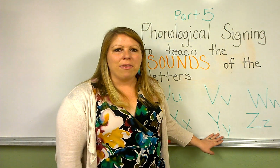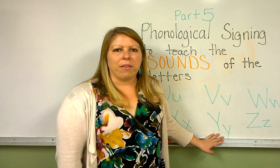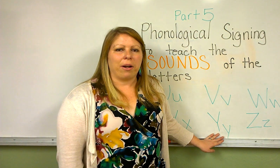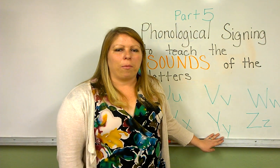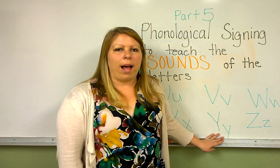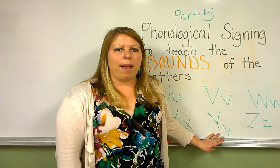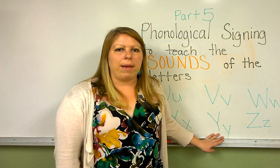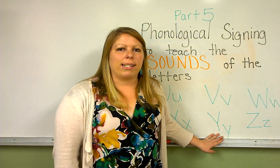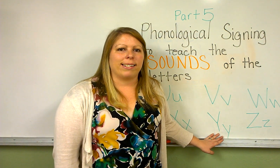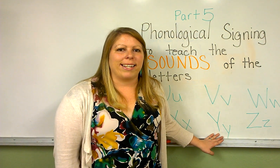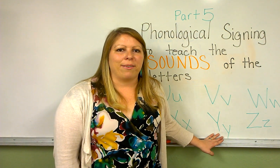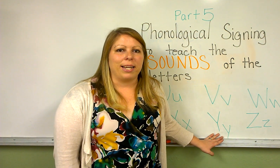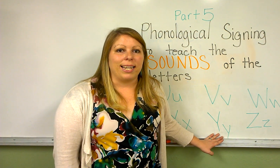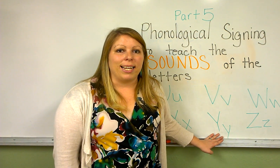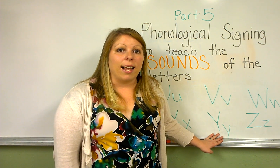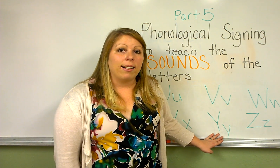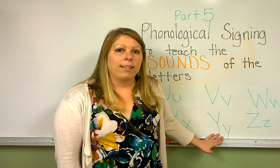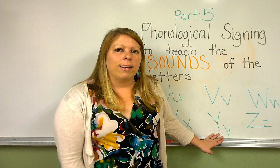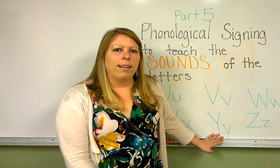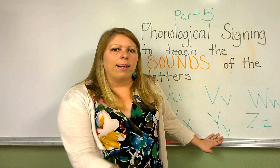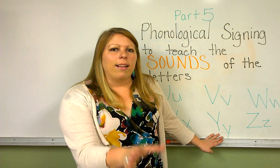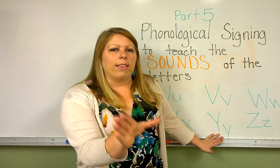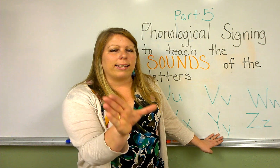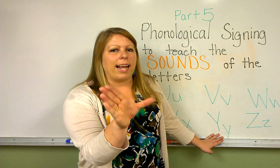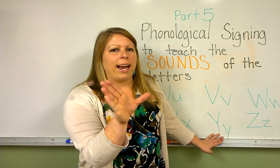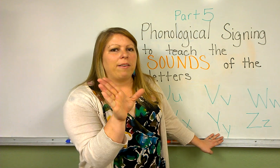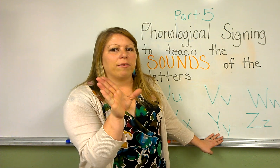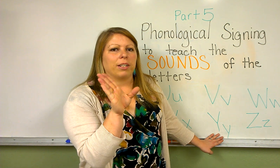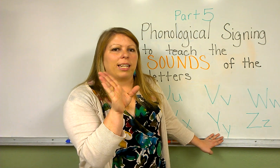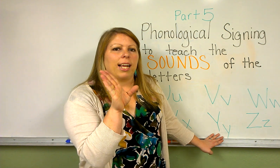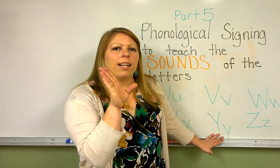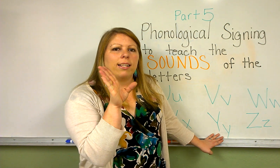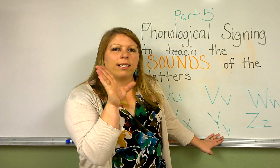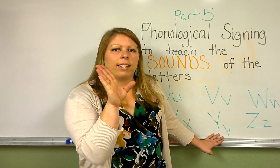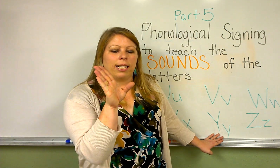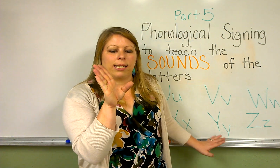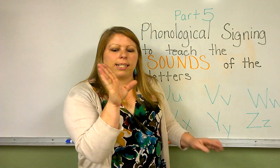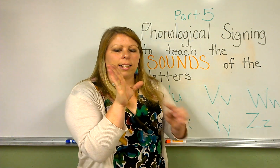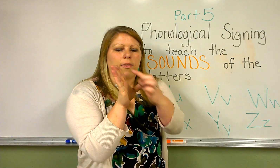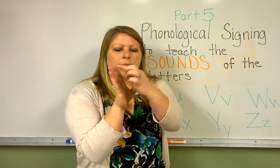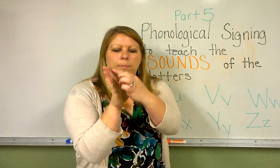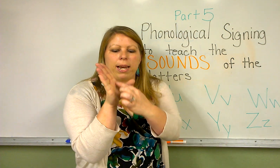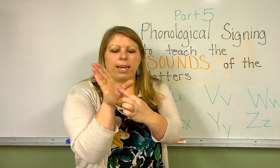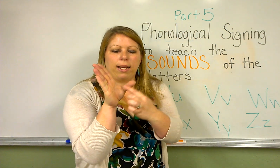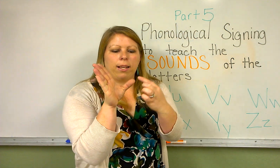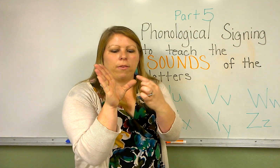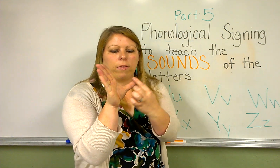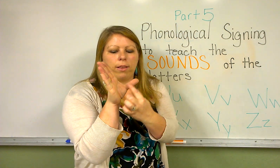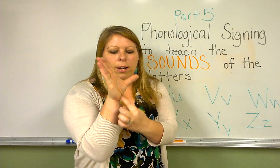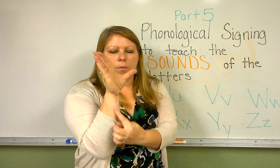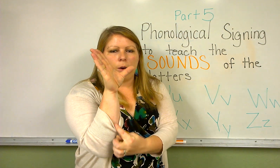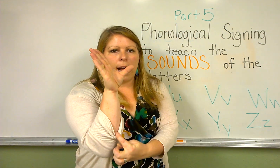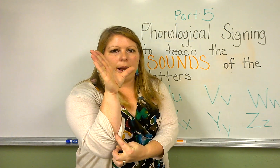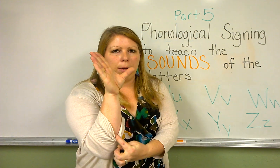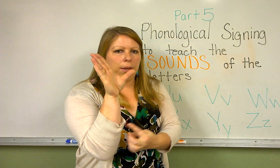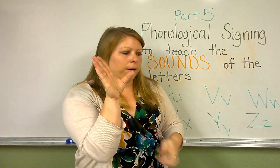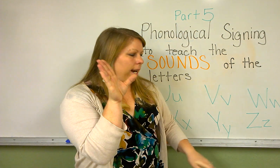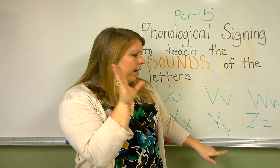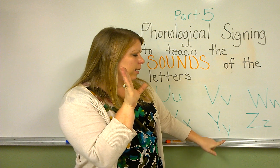The letter Y makes the sound yuh. The sign for yuh is making the letter Y with your hand